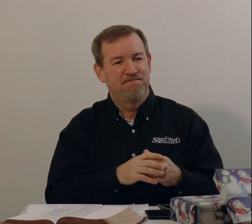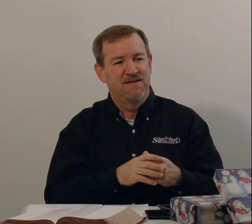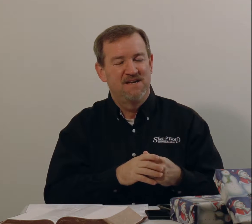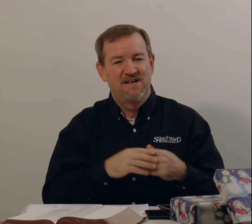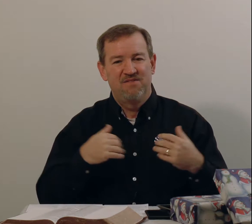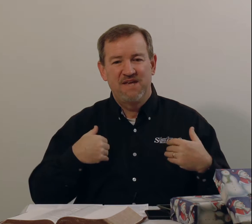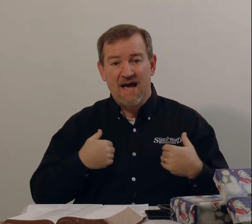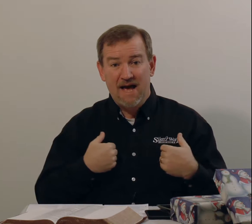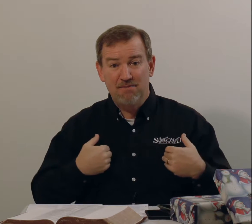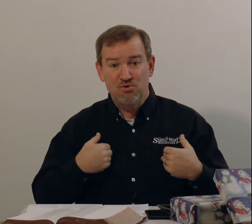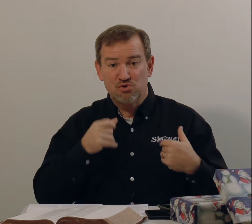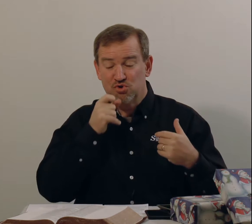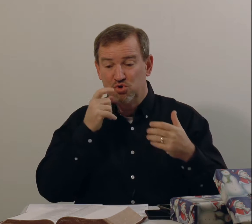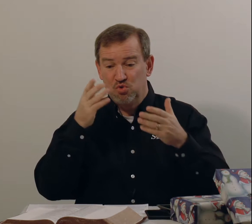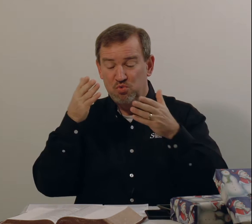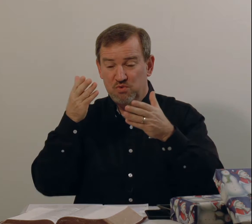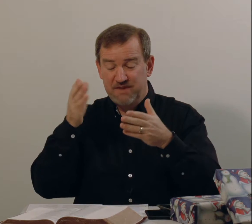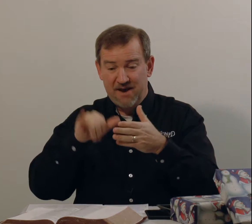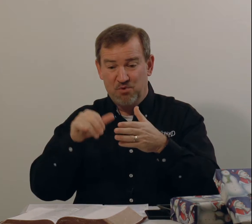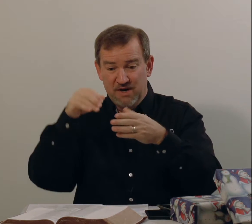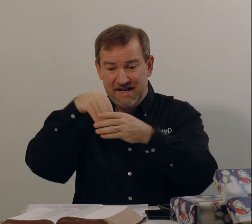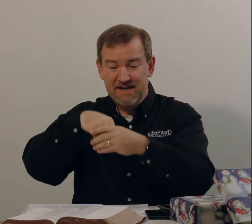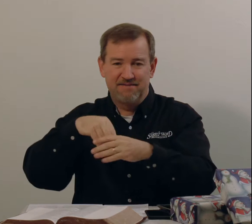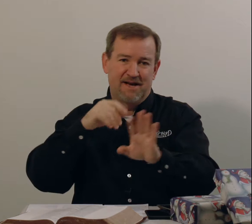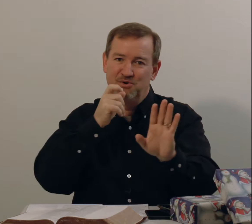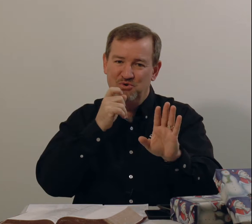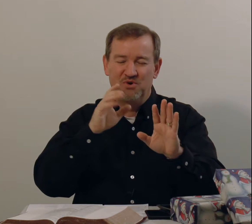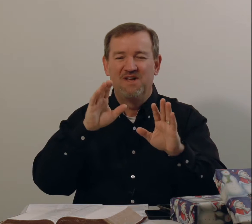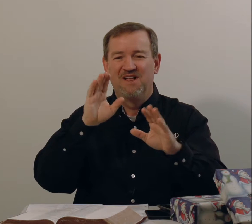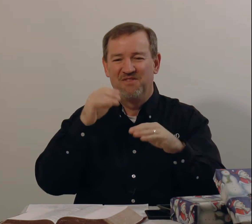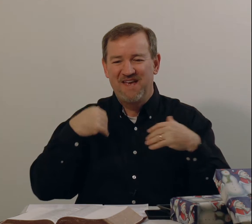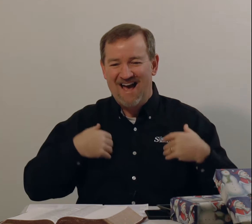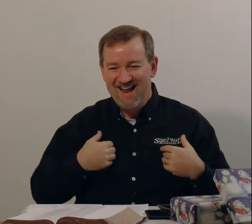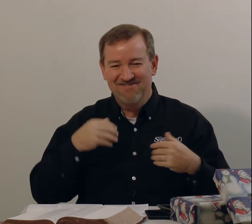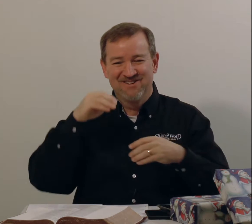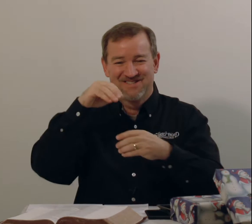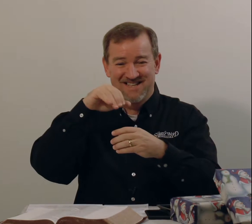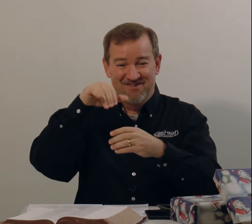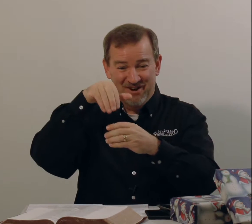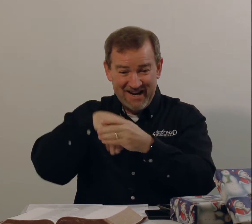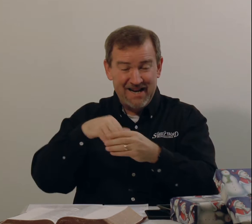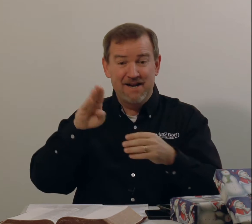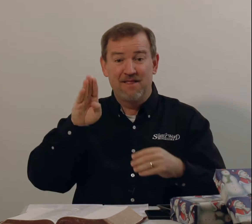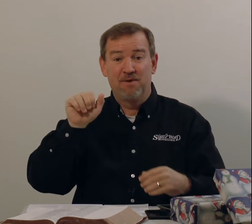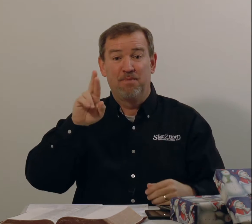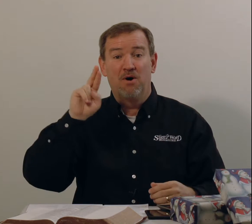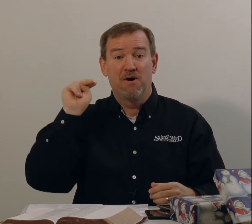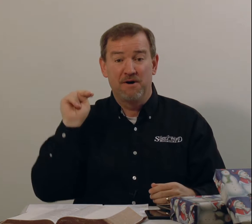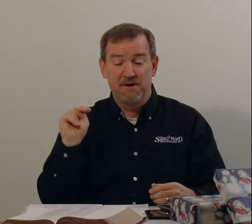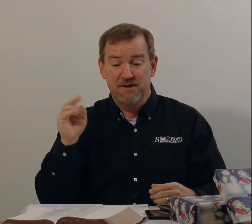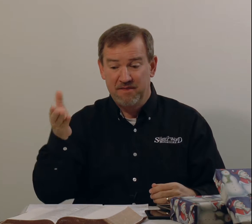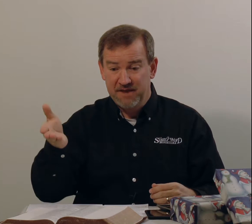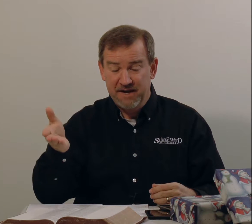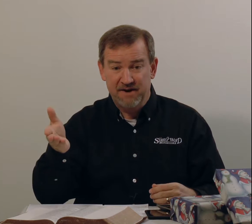the animals who that were in, not who, the animals that were in the barn there